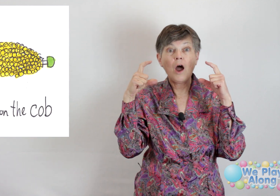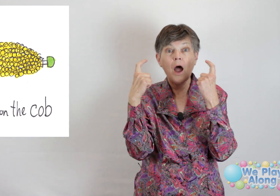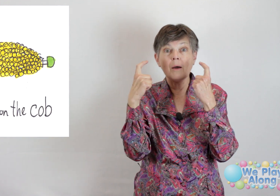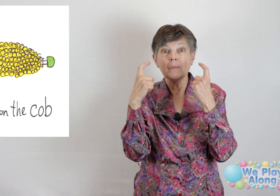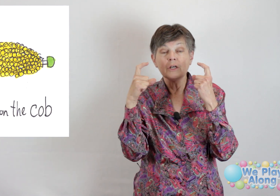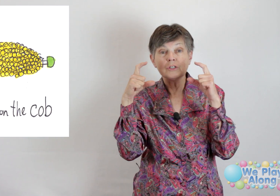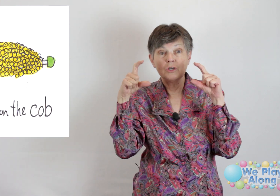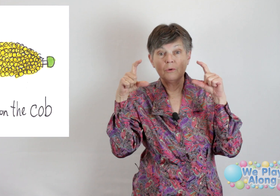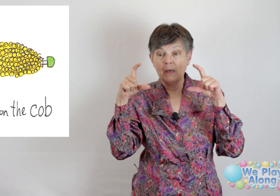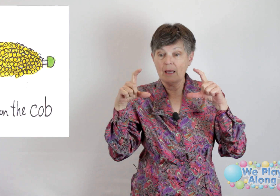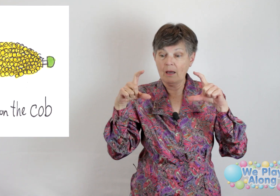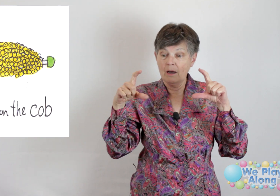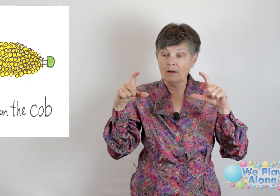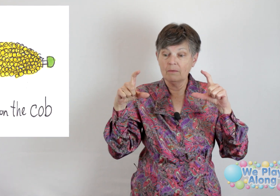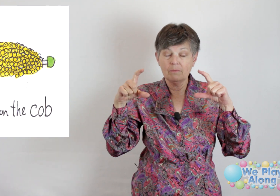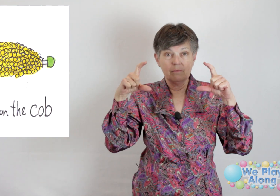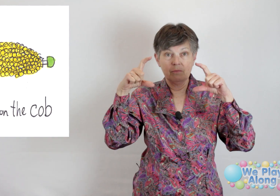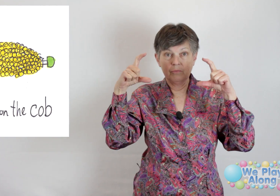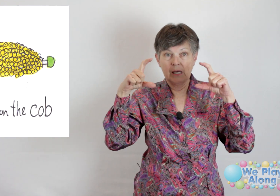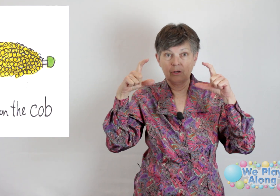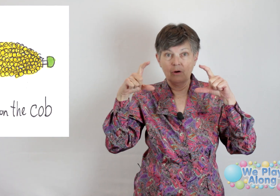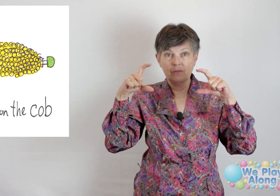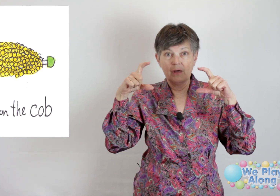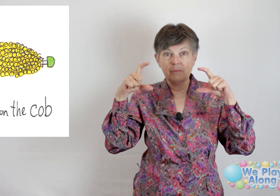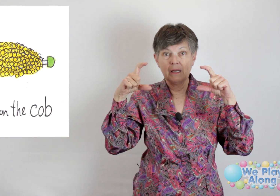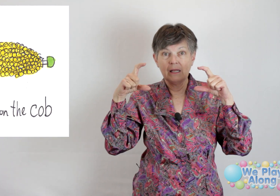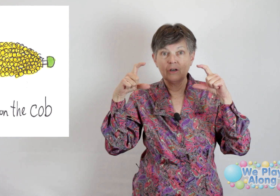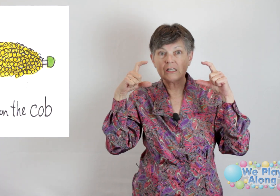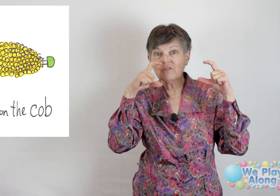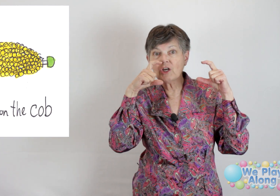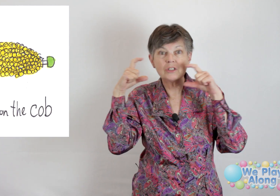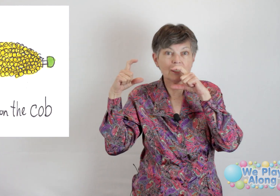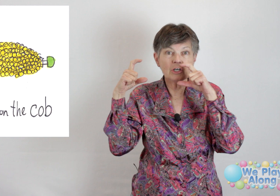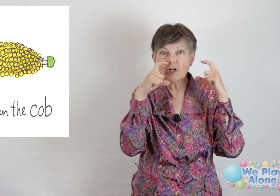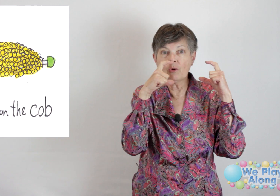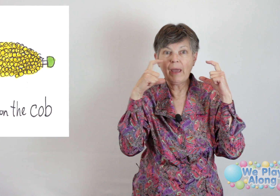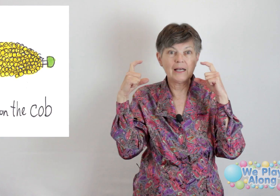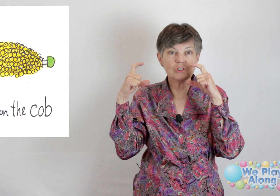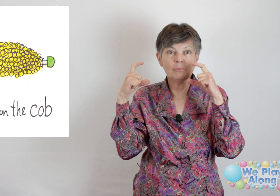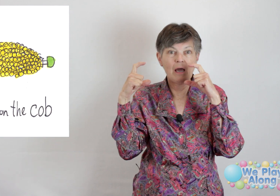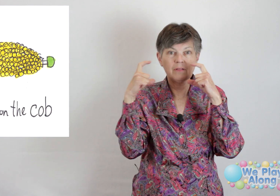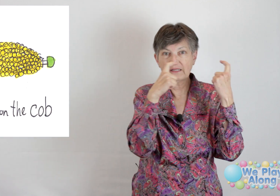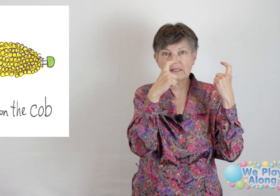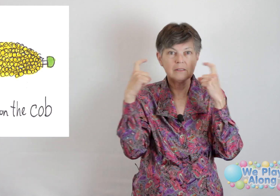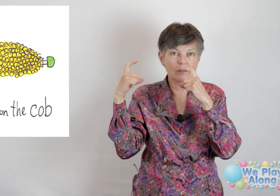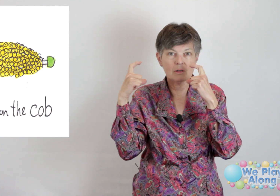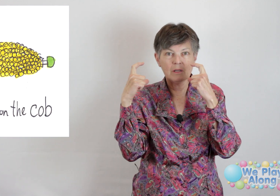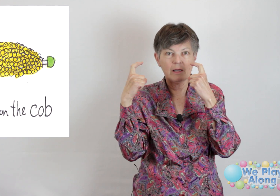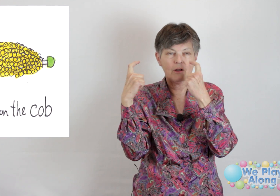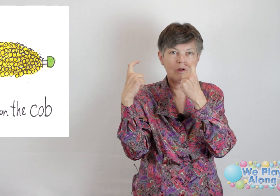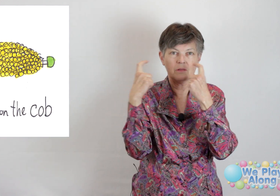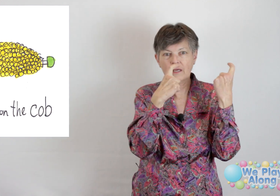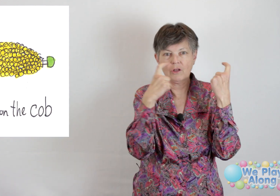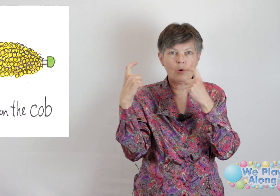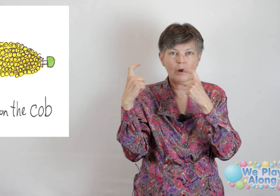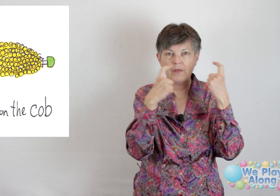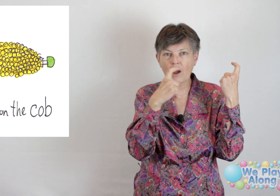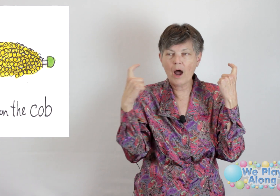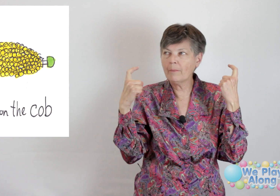cob. So you take your thumb and index fingers and you're going to go past your mouth like this. Like the corn on the cob.